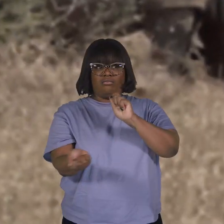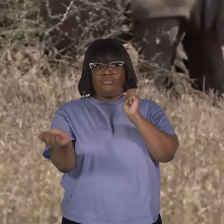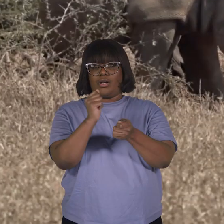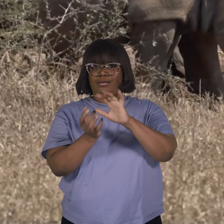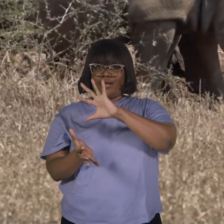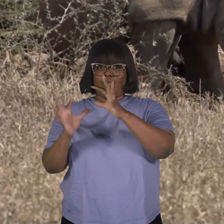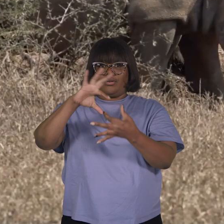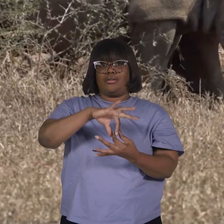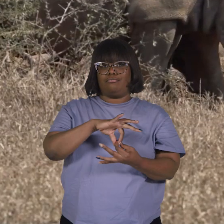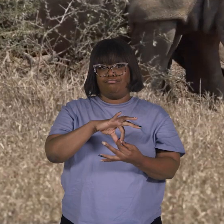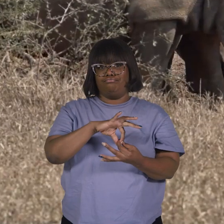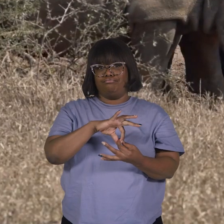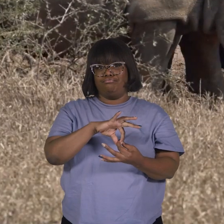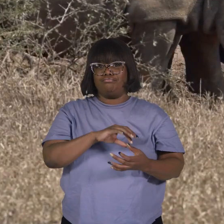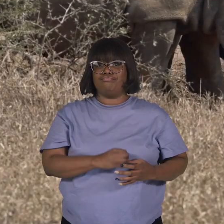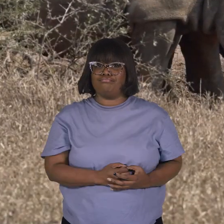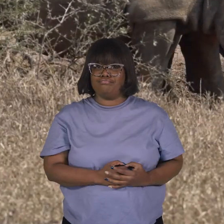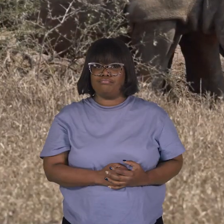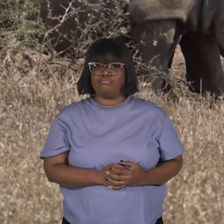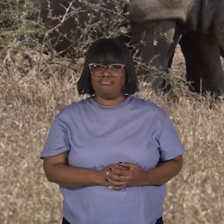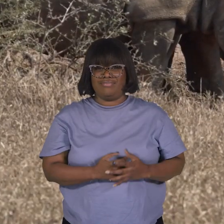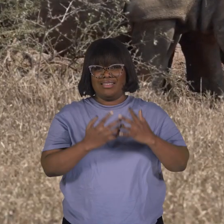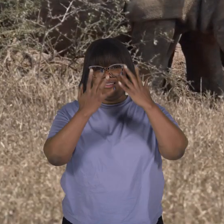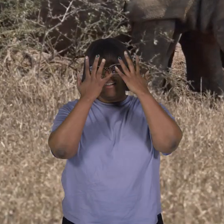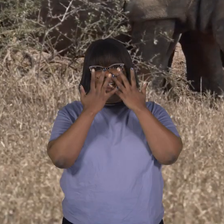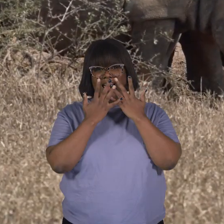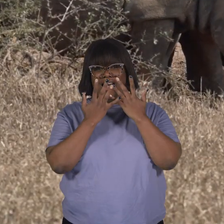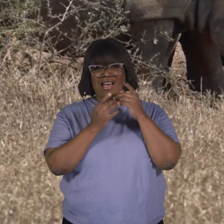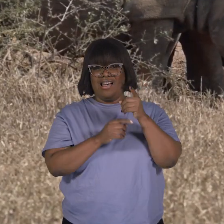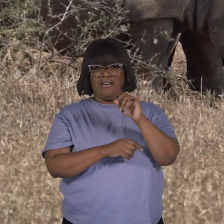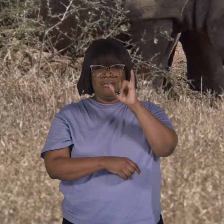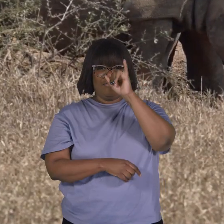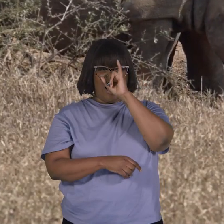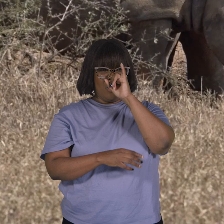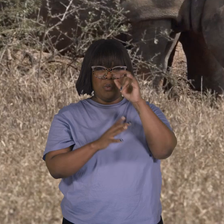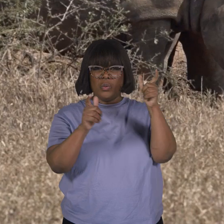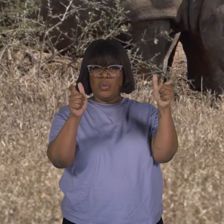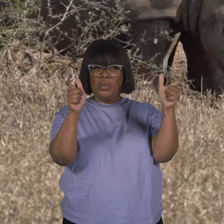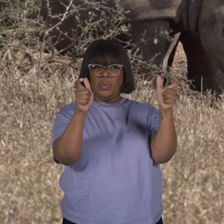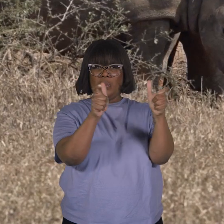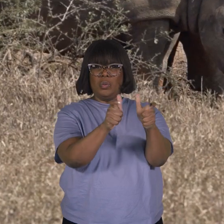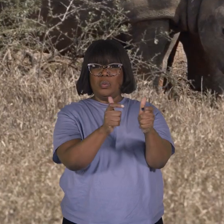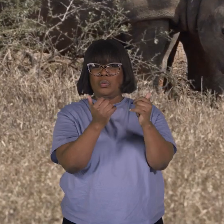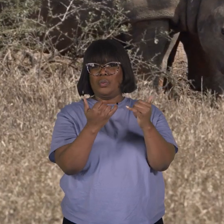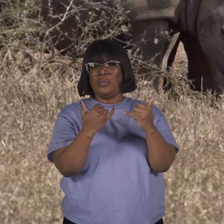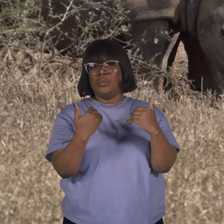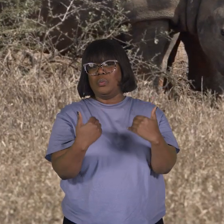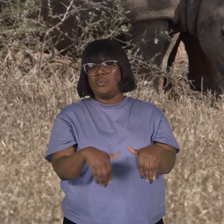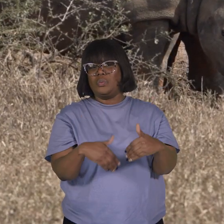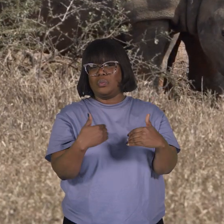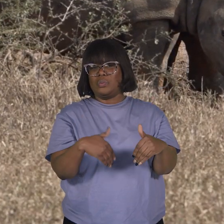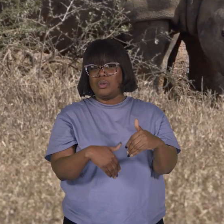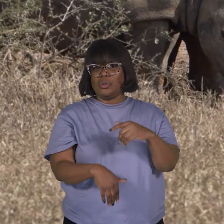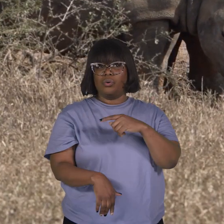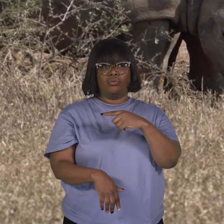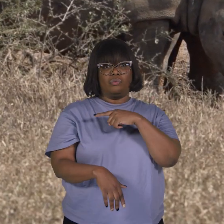Sadly, many species of rhinoceroses are endangered today and at risk of disappearing from the wild